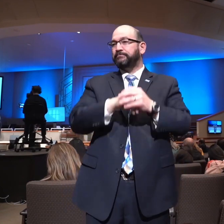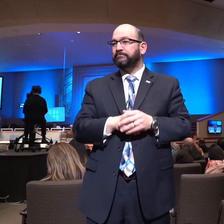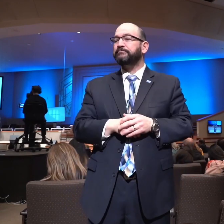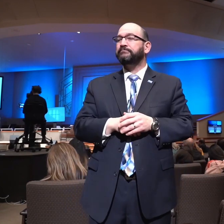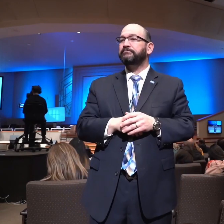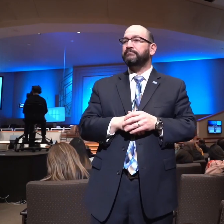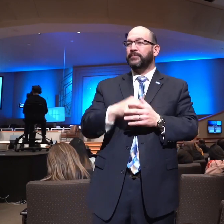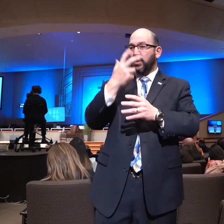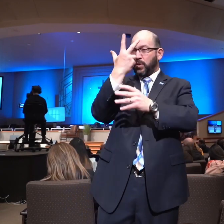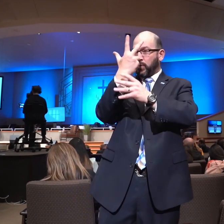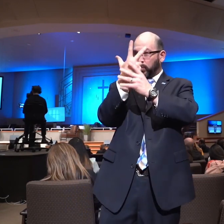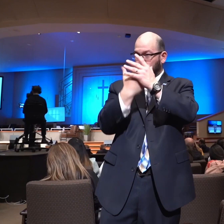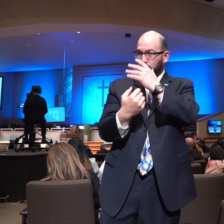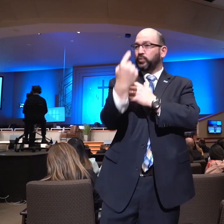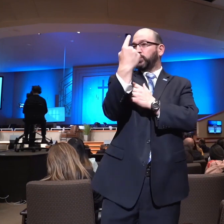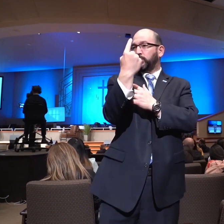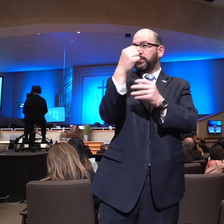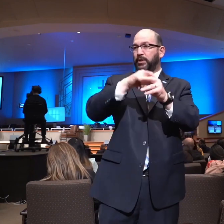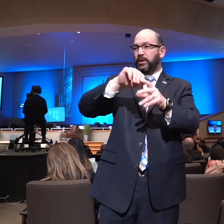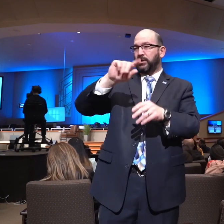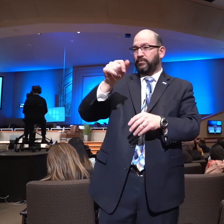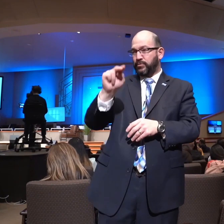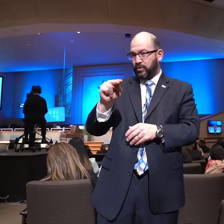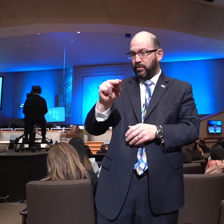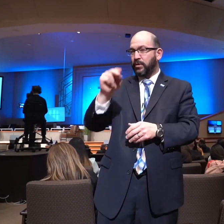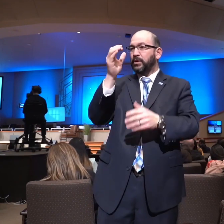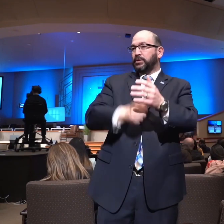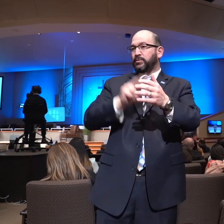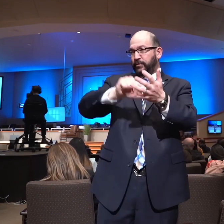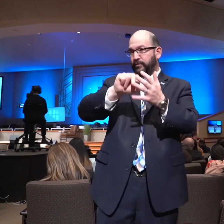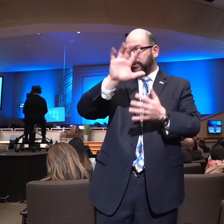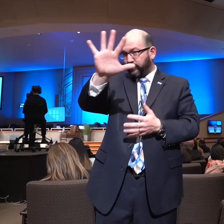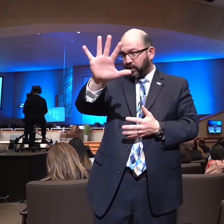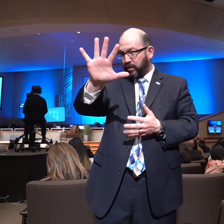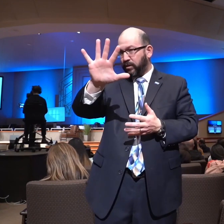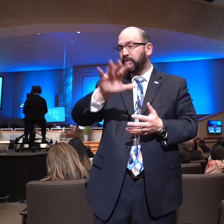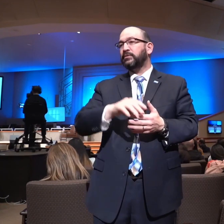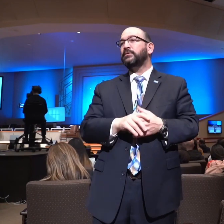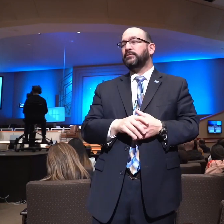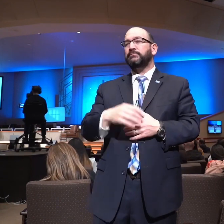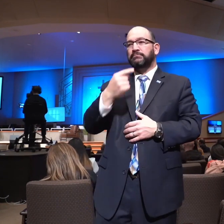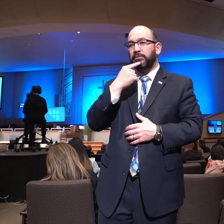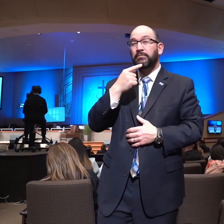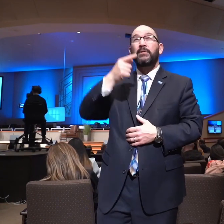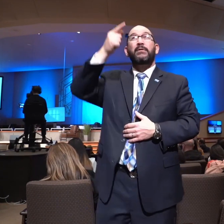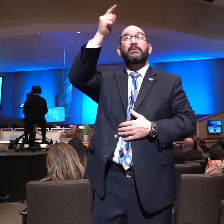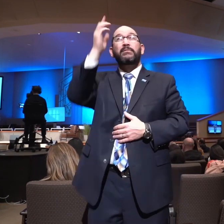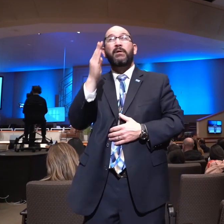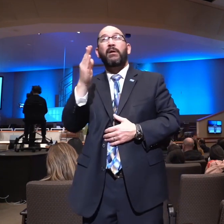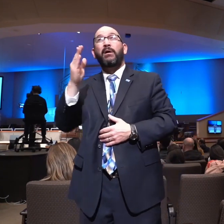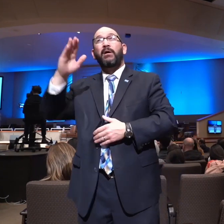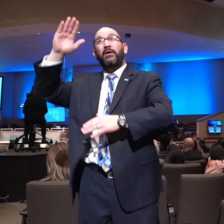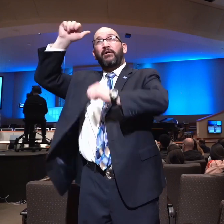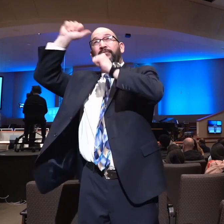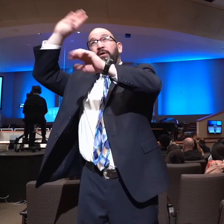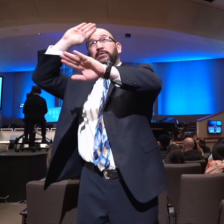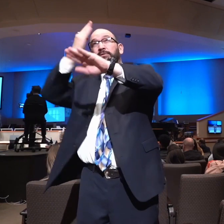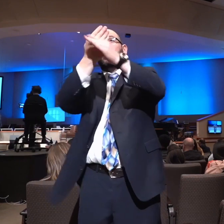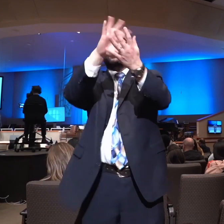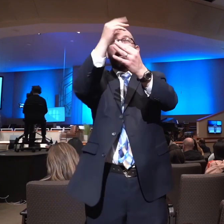For there are three that bear record in heaven, the Father, the Word, and the Holy Ghost. These three are one. But of Christ, the Bible says in Colossians 2 in verse 9, For